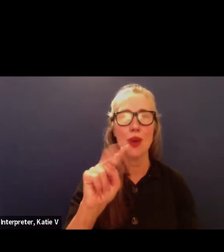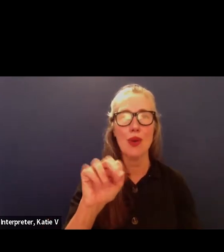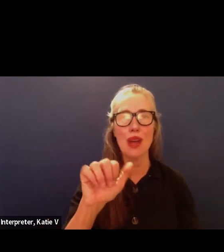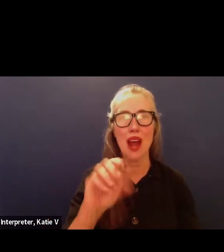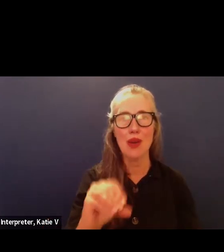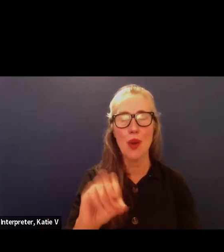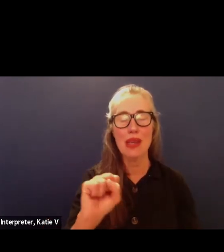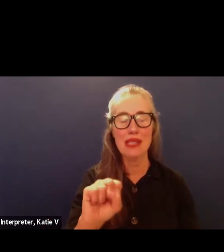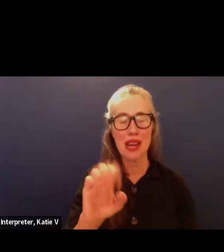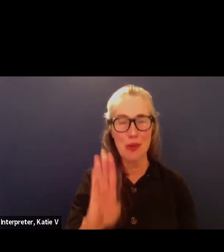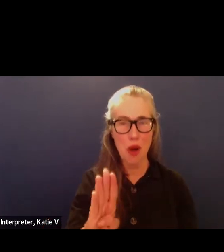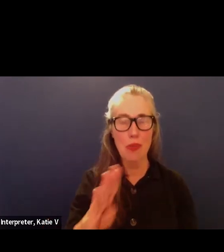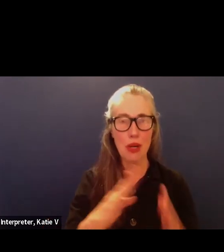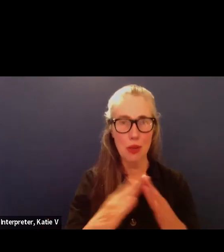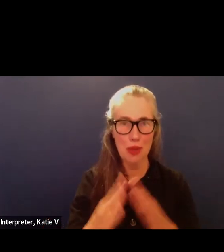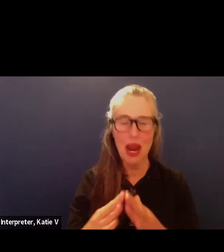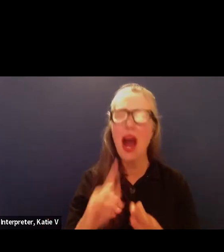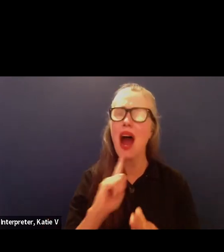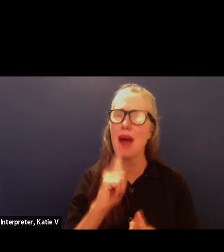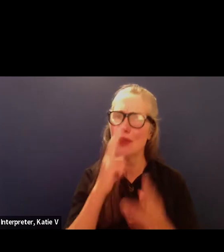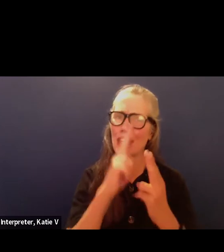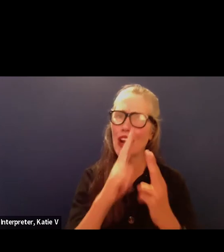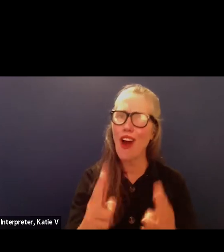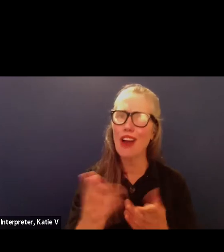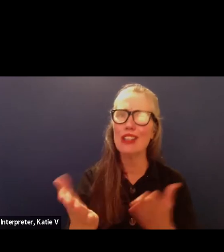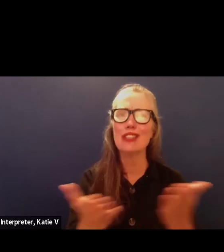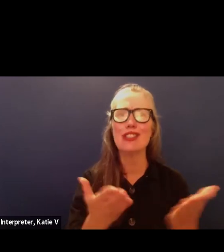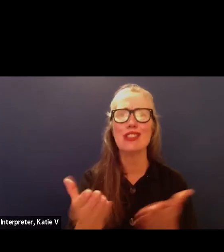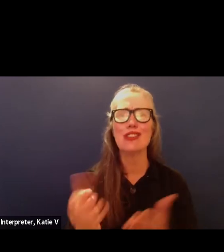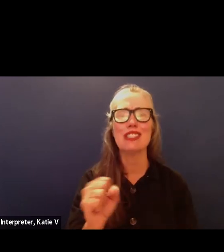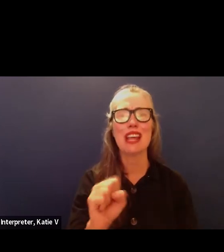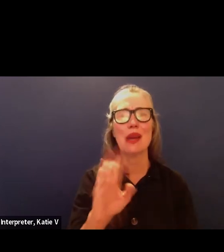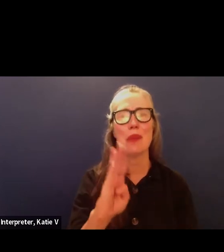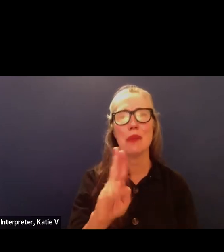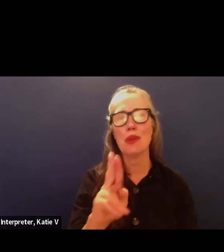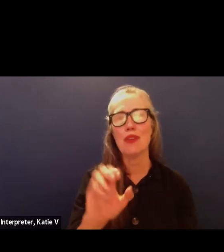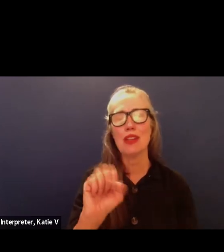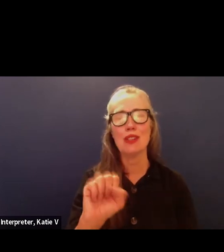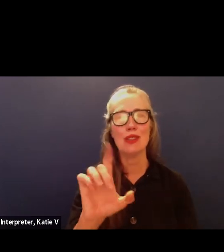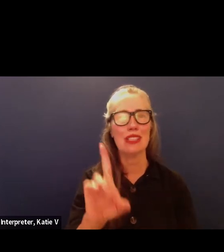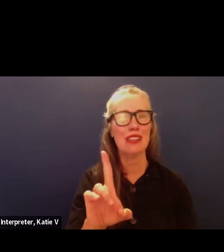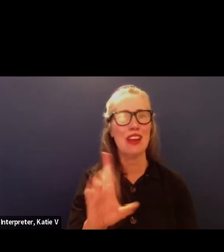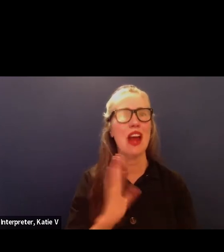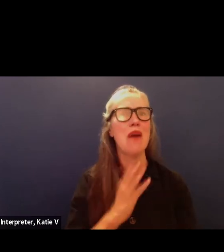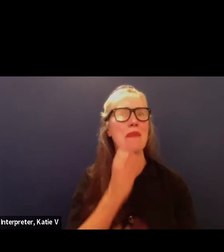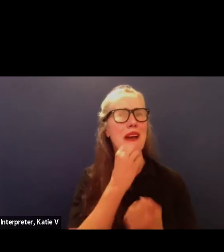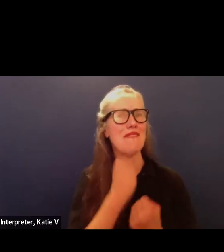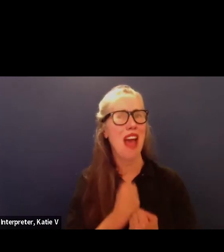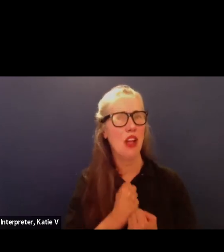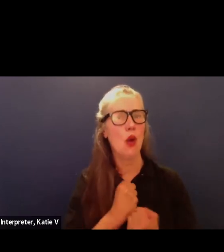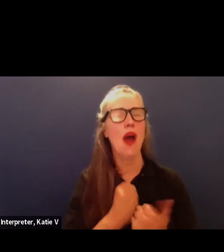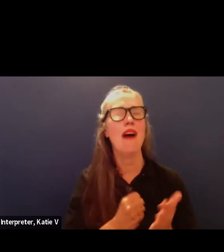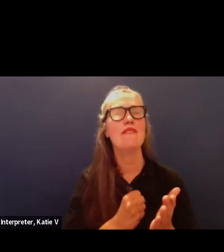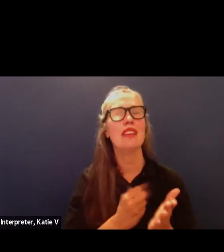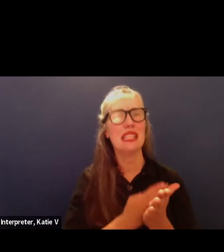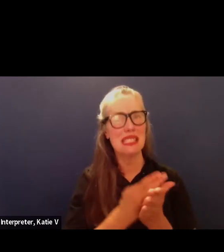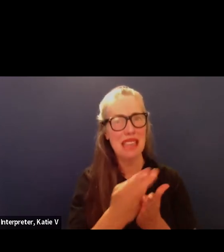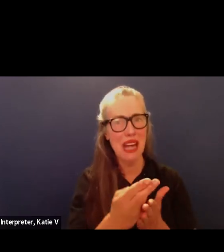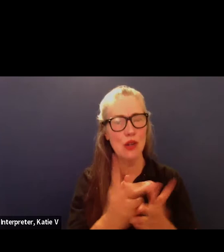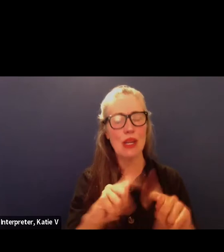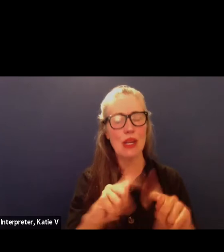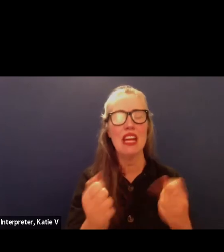servant leader it is an honor to serve santa barbara unified school district my core values of integrity teamwork